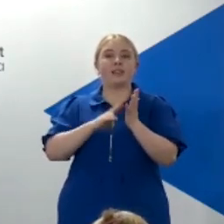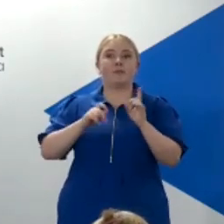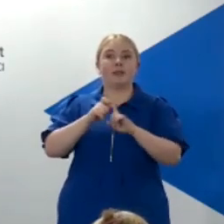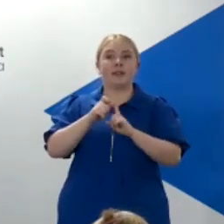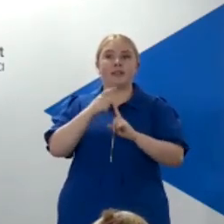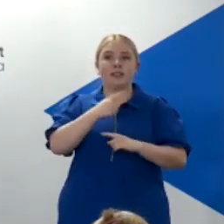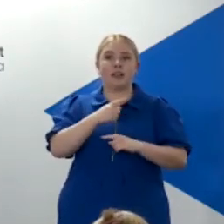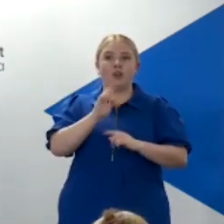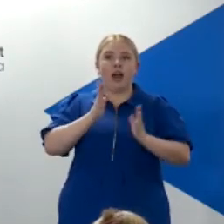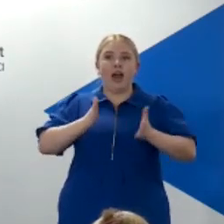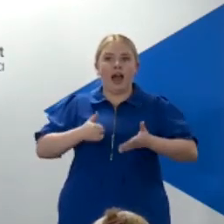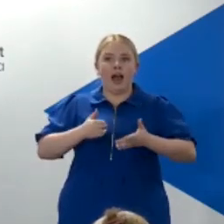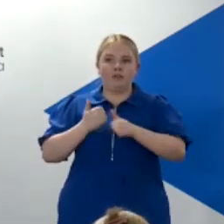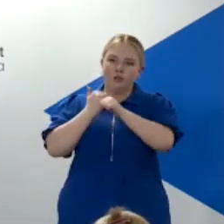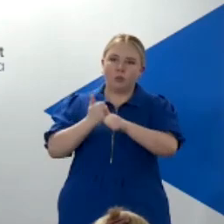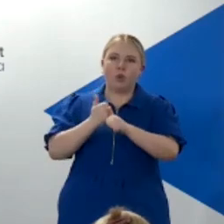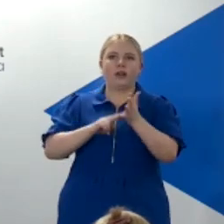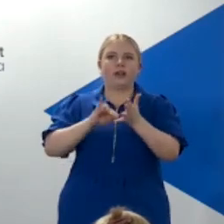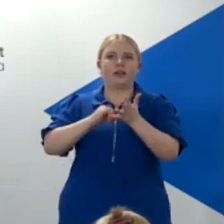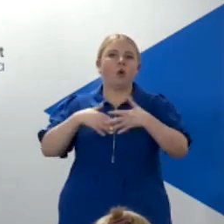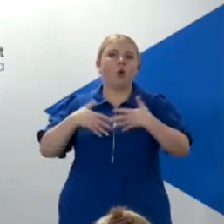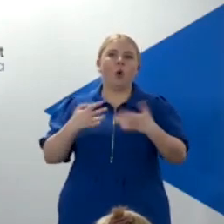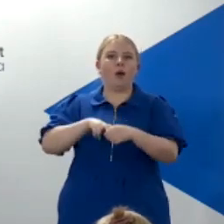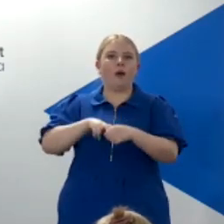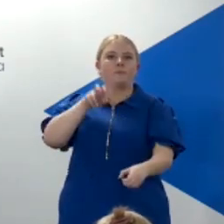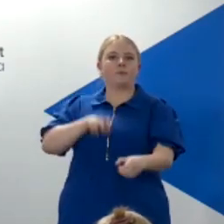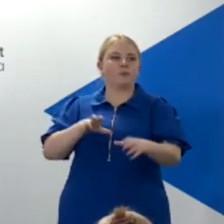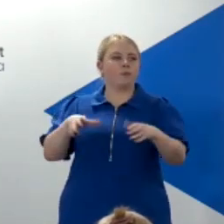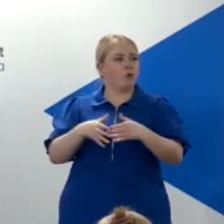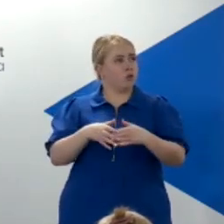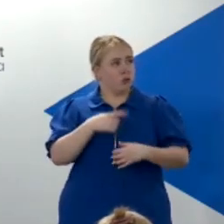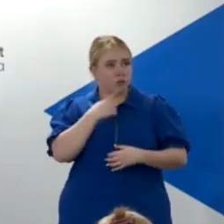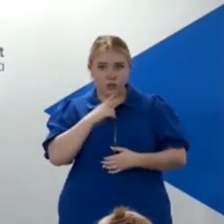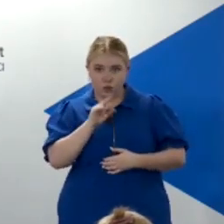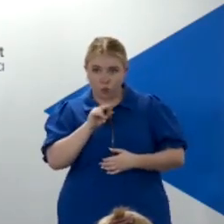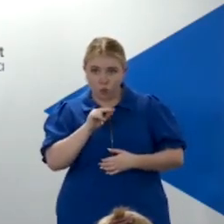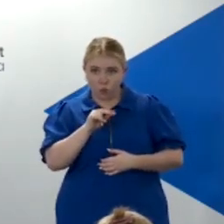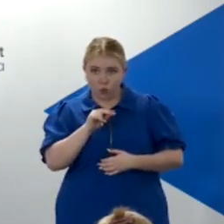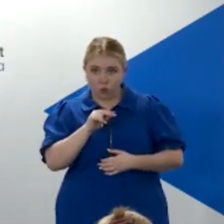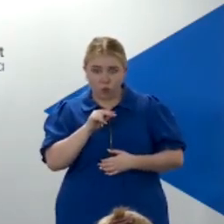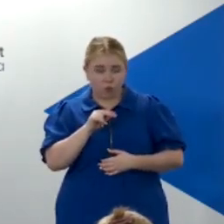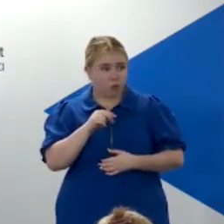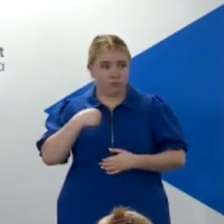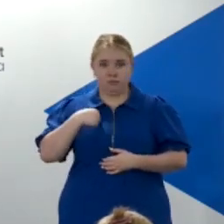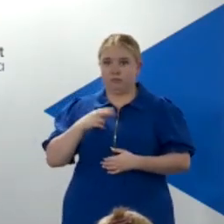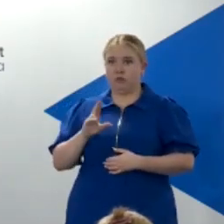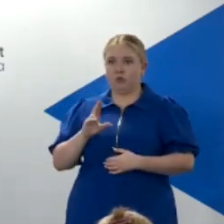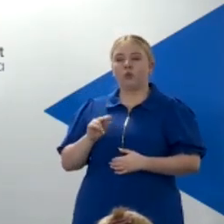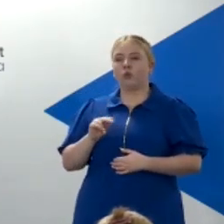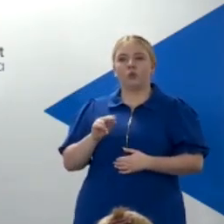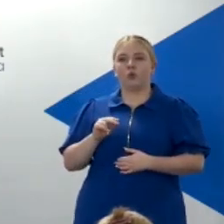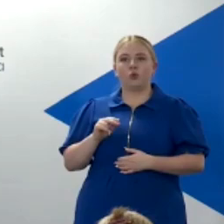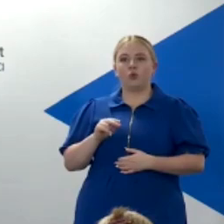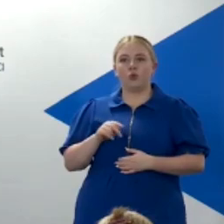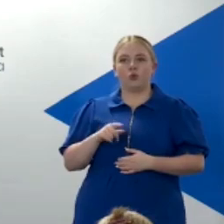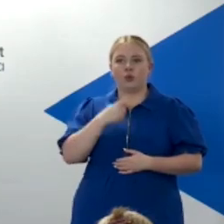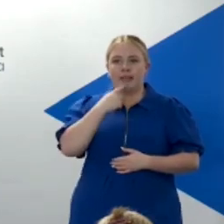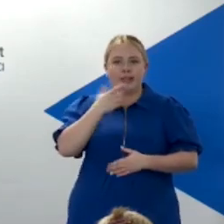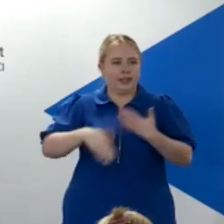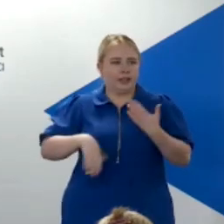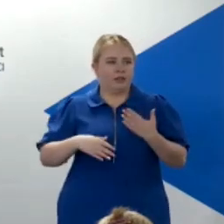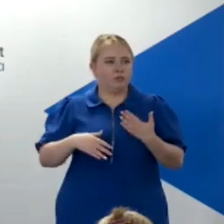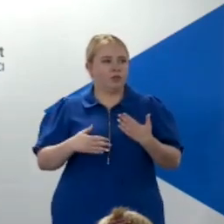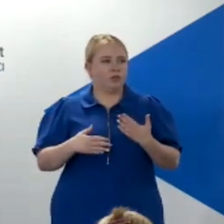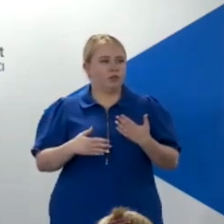Nicola Sturgeon or you leave the party. That was what was reported. You didn't say that. Did you not say that? No. You didn't say stand by Nicola Sturgeon or leave the party.